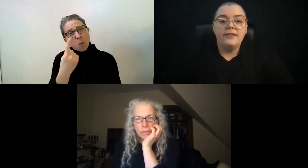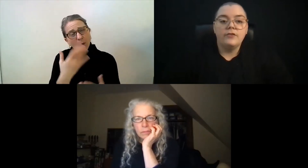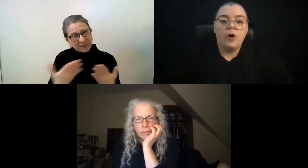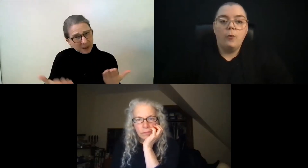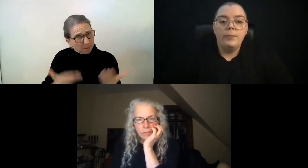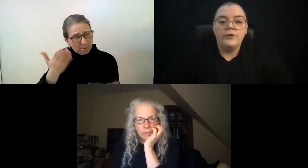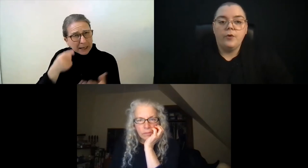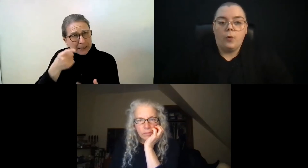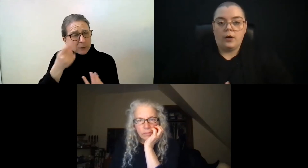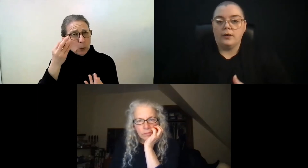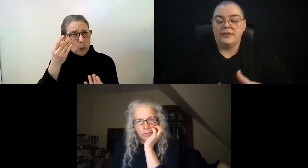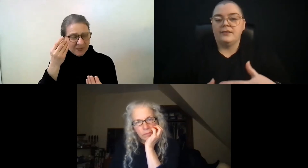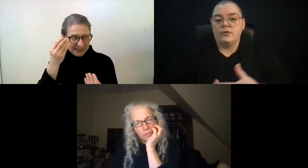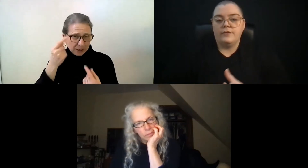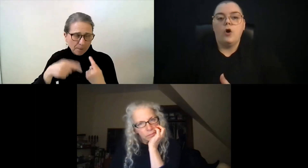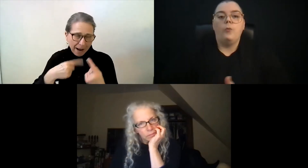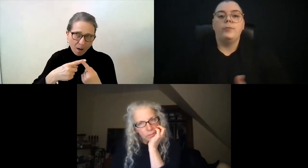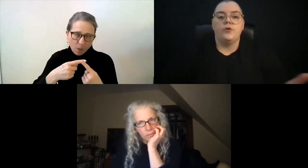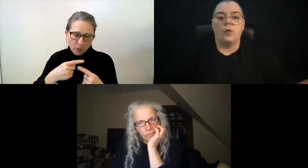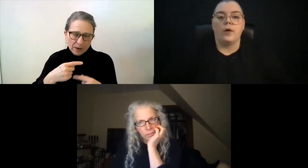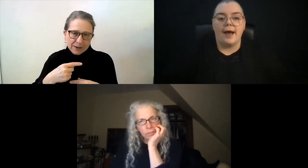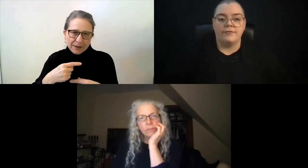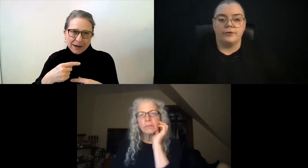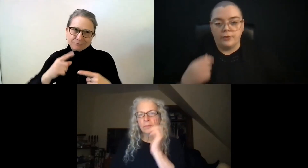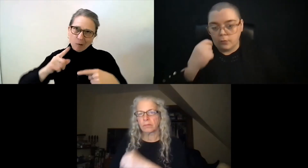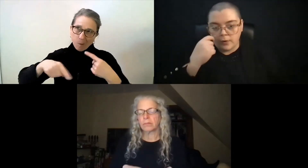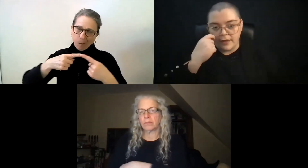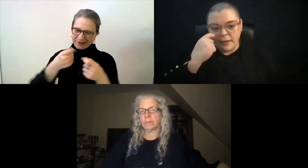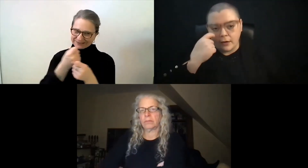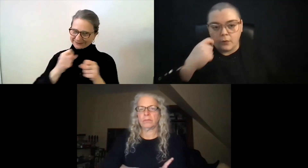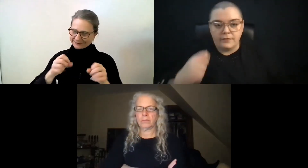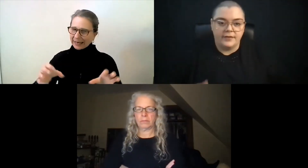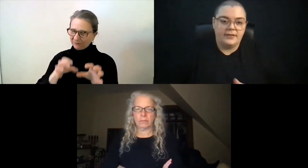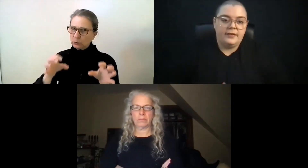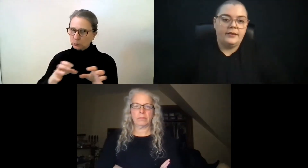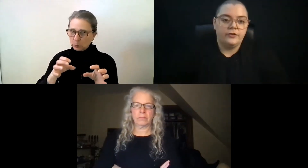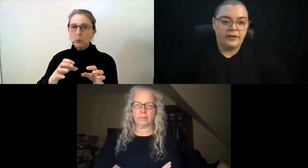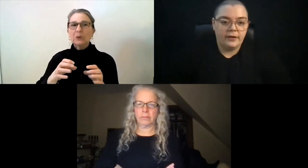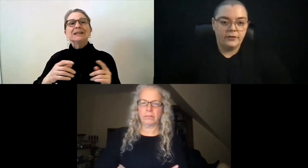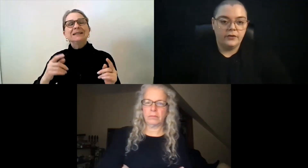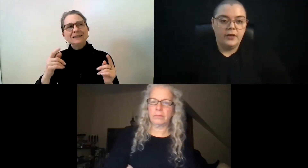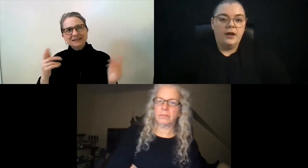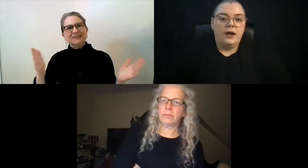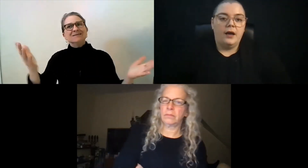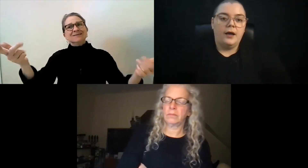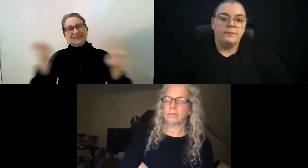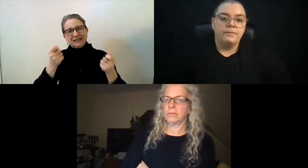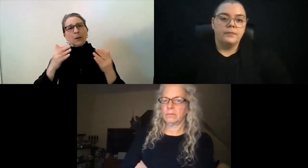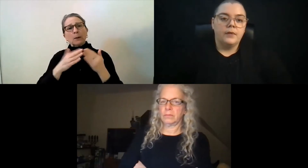And these are open door, this is sort of an open door afternoon where they can go and visit legislators.